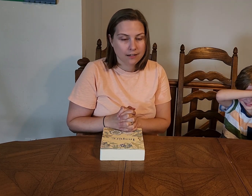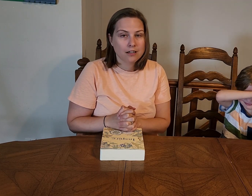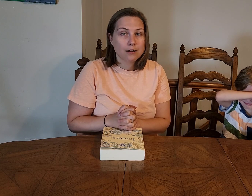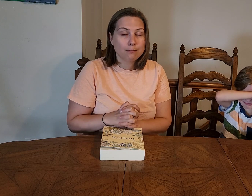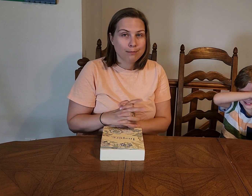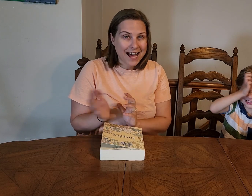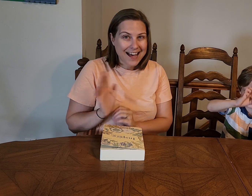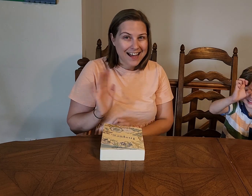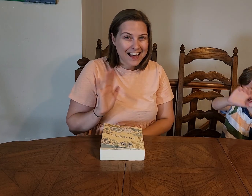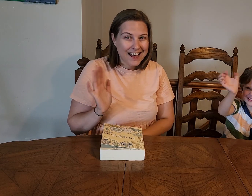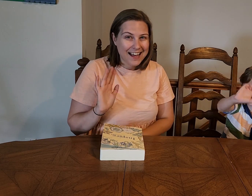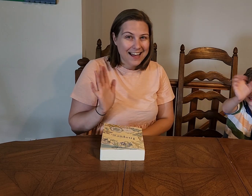Bye.